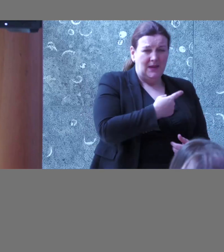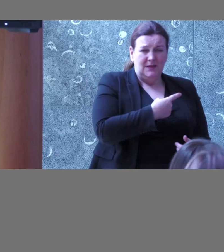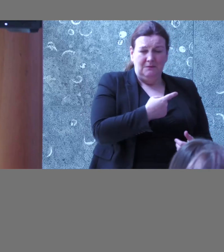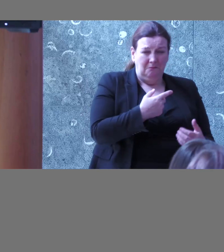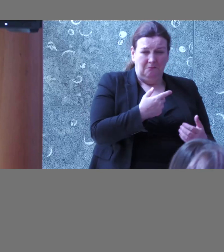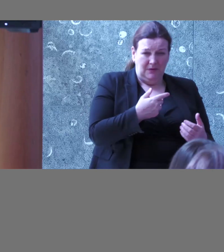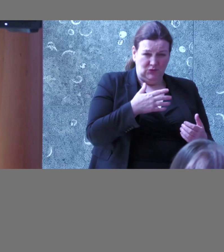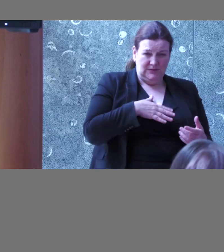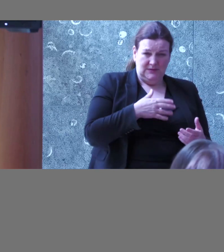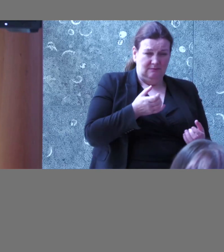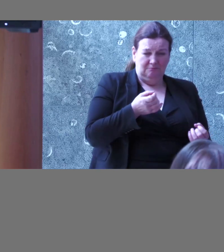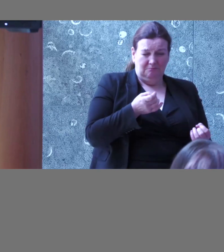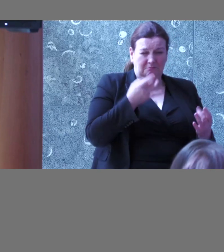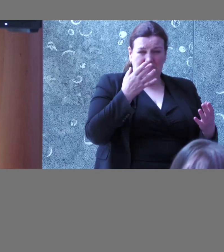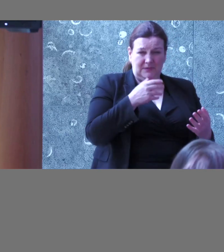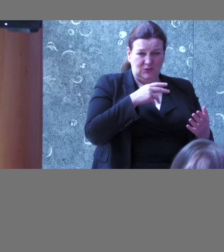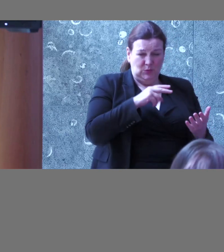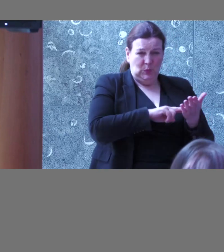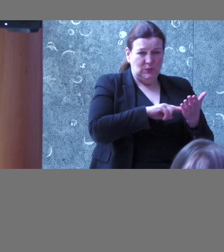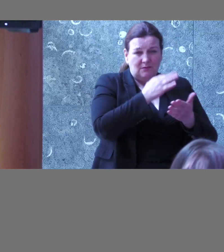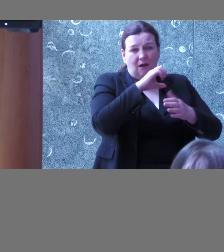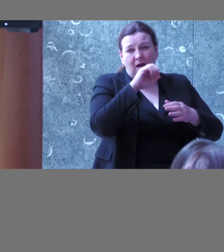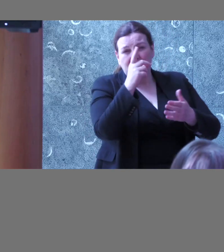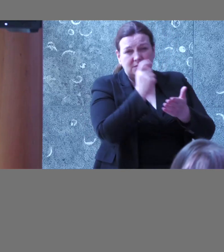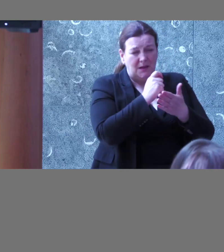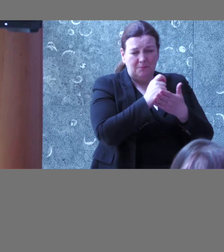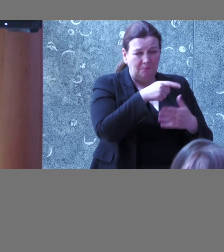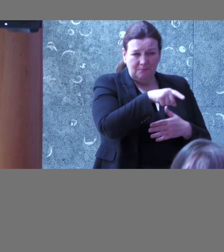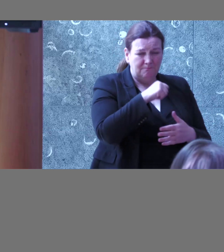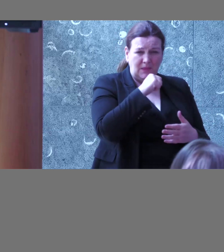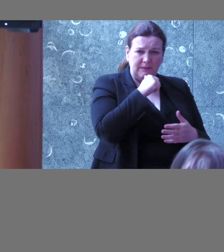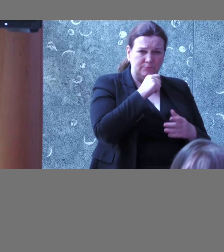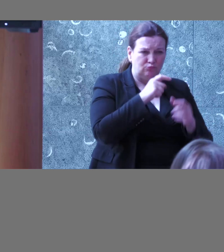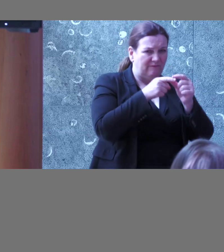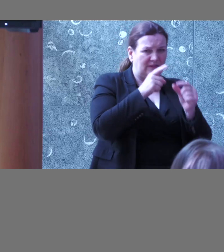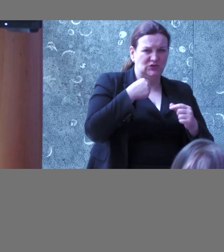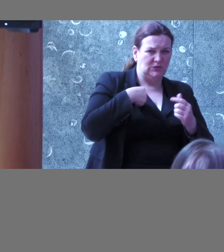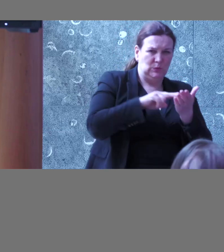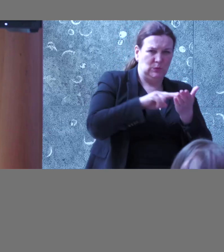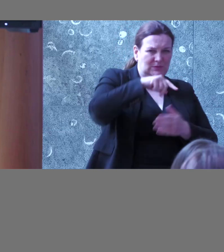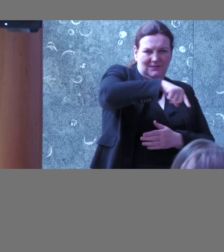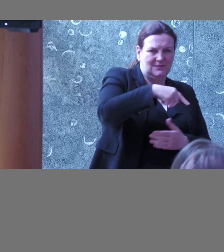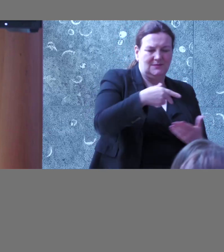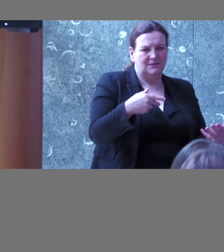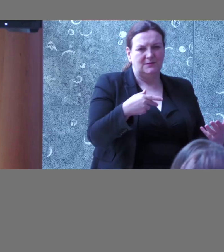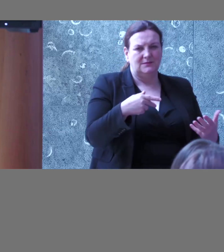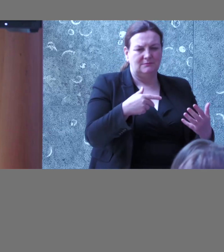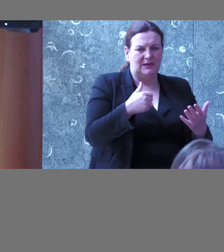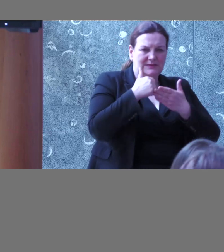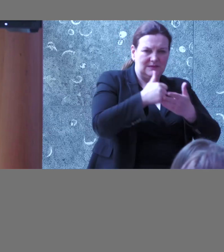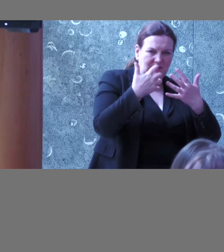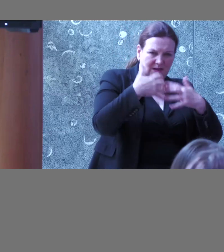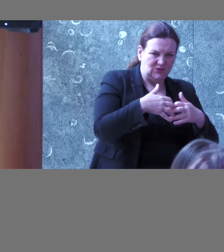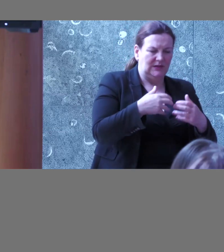carry out very light audits of you know our components even being able to kind of